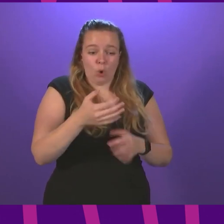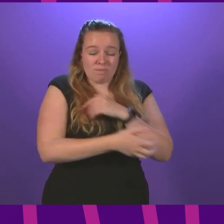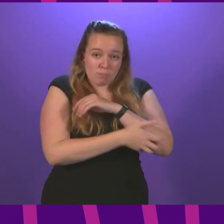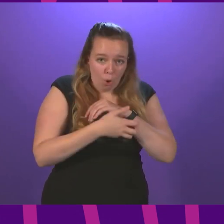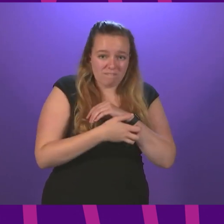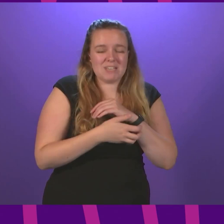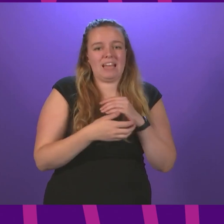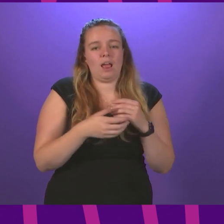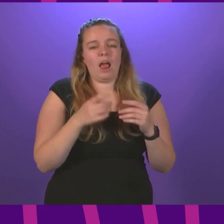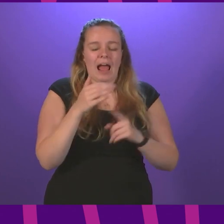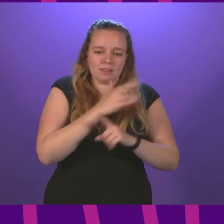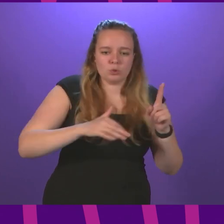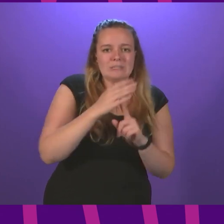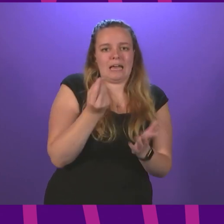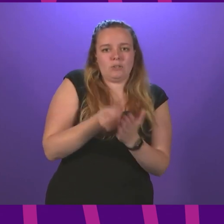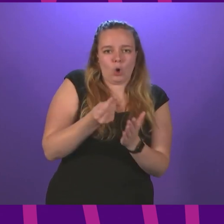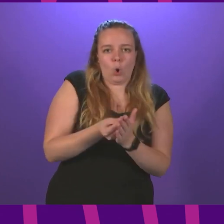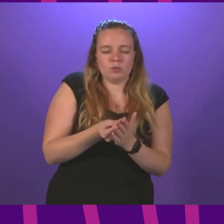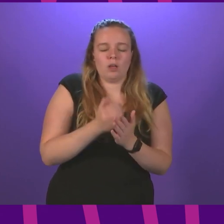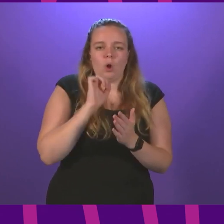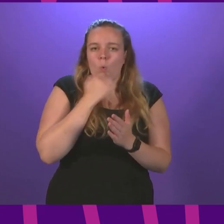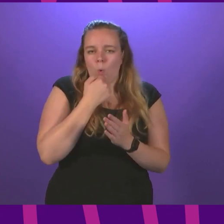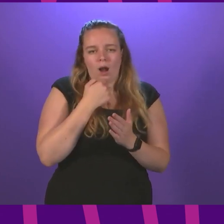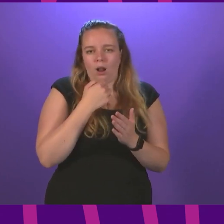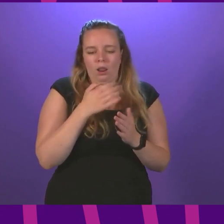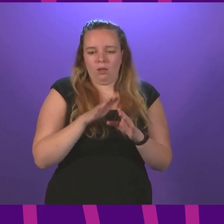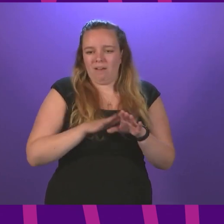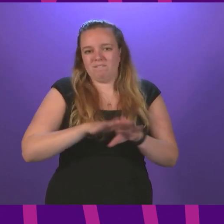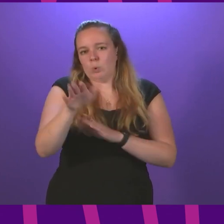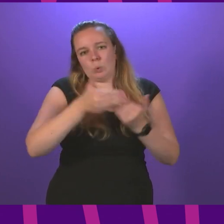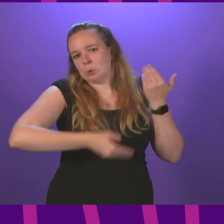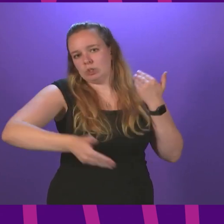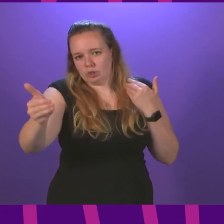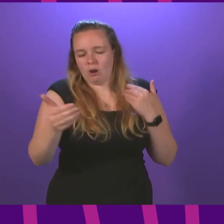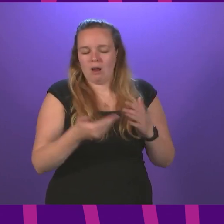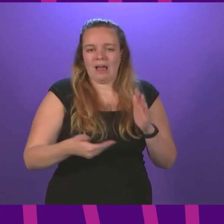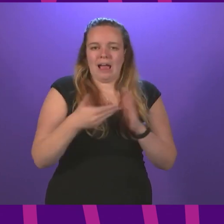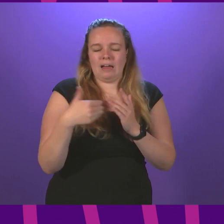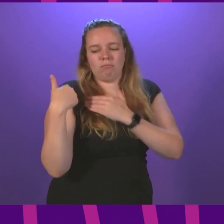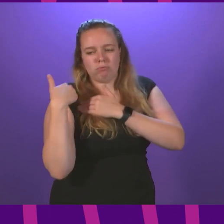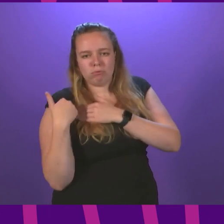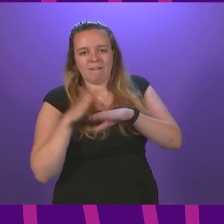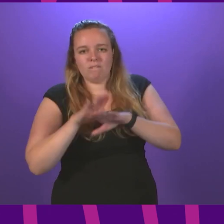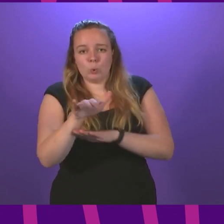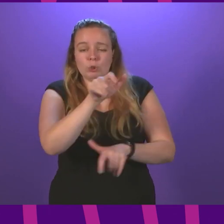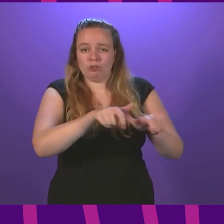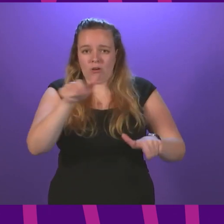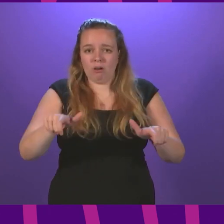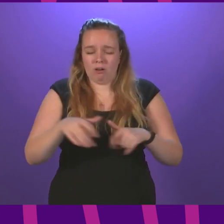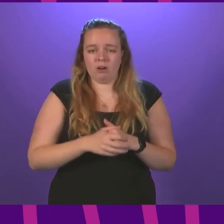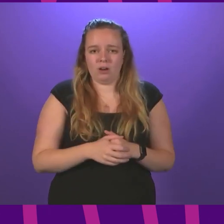associated societal costs will reach far into the future, adding burdens on future generations.